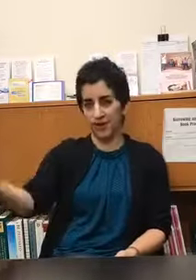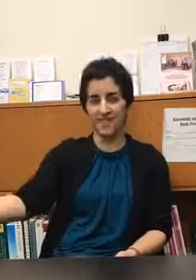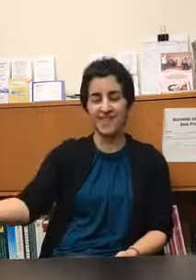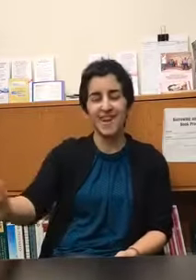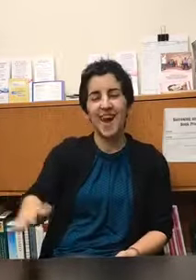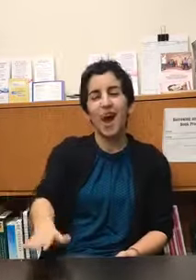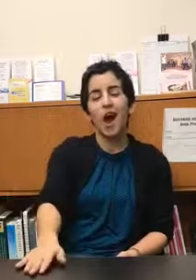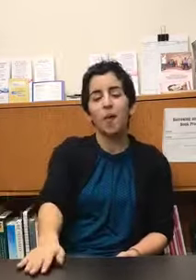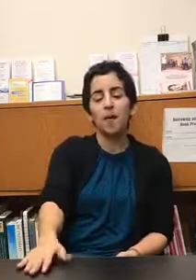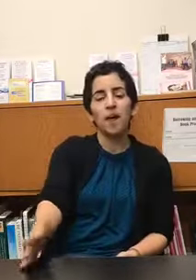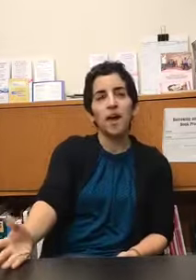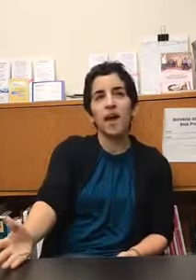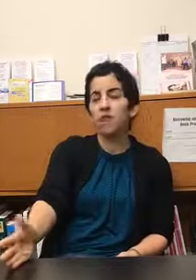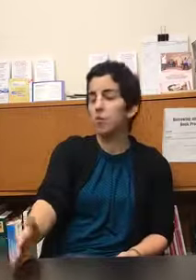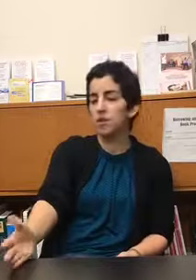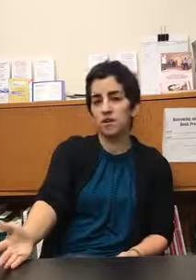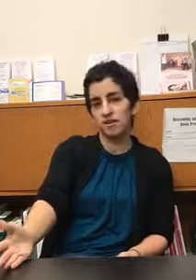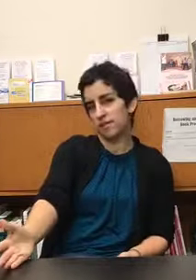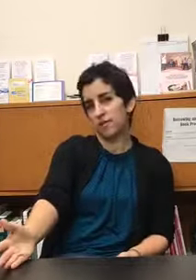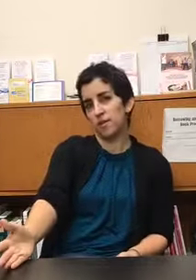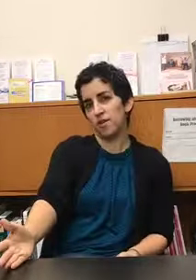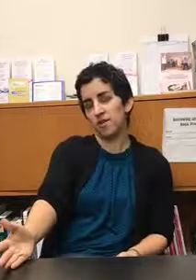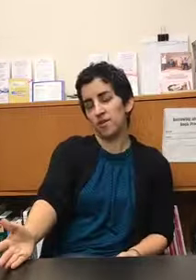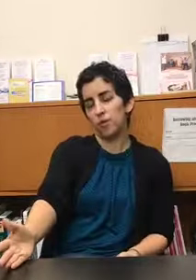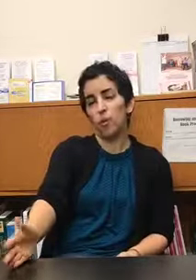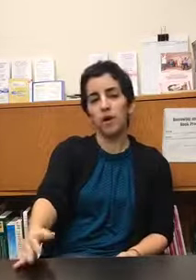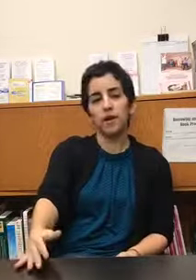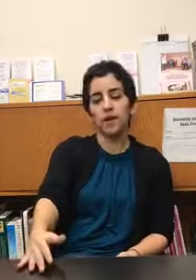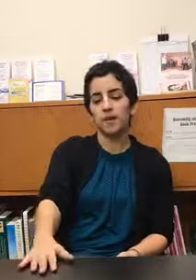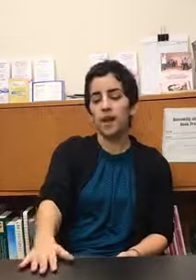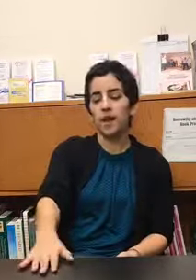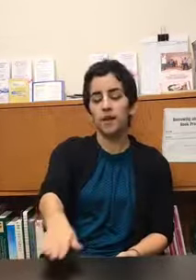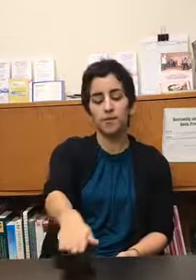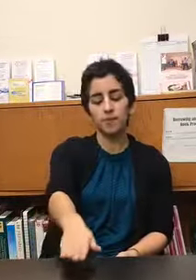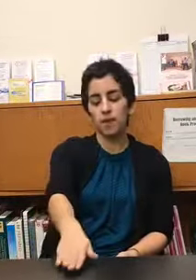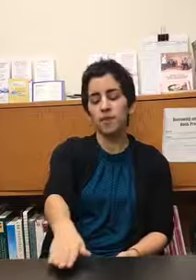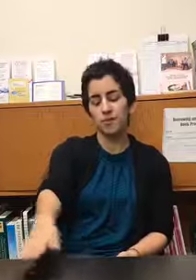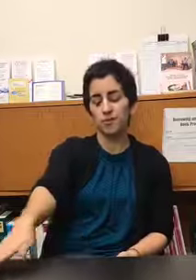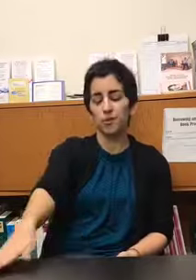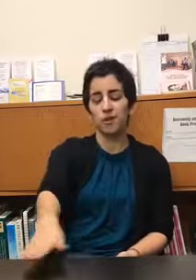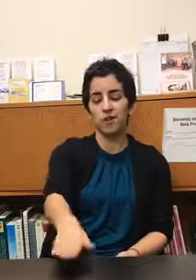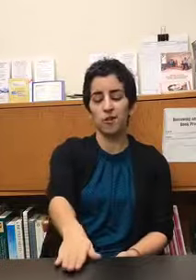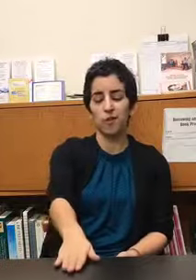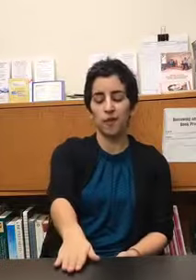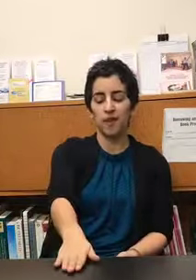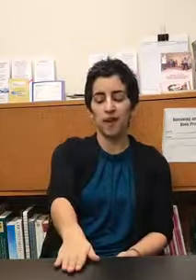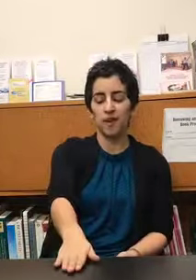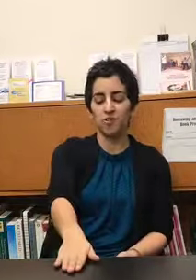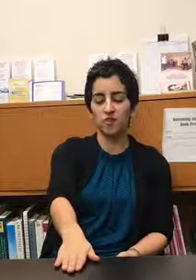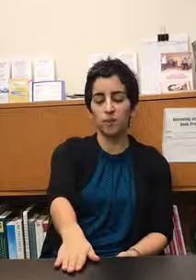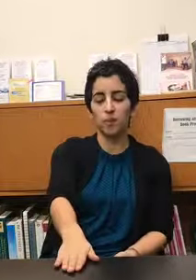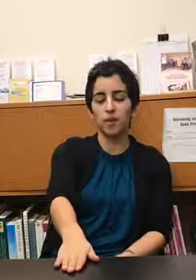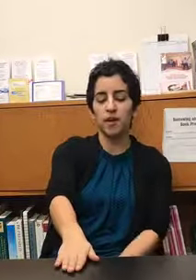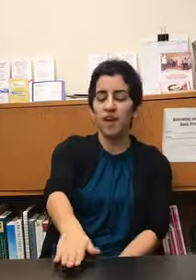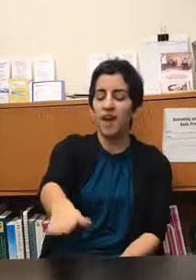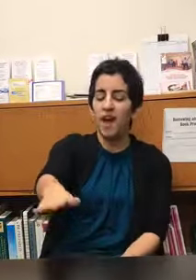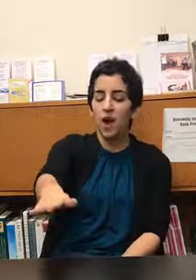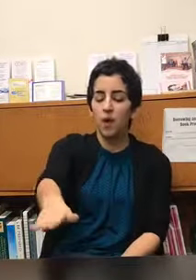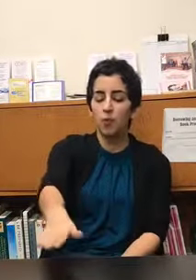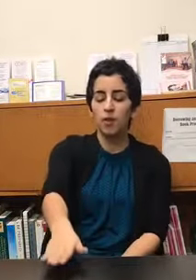is um everyone is different what and um and there's a story I can share about that actually but really